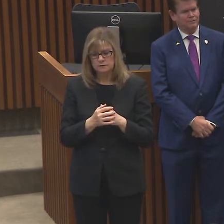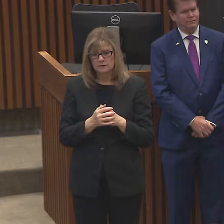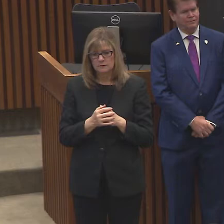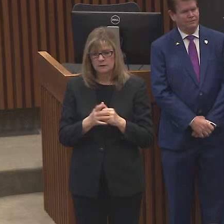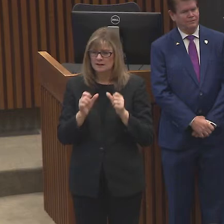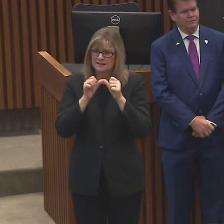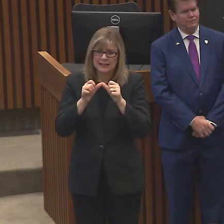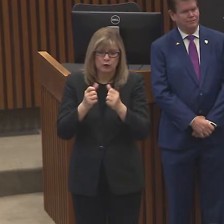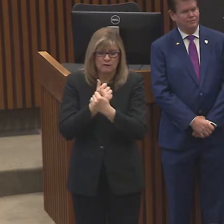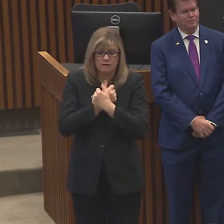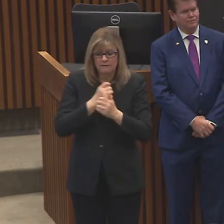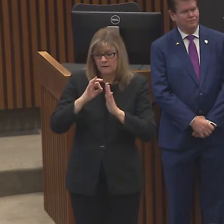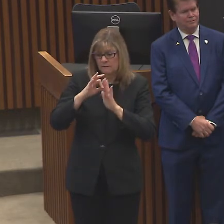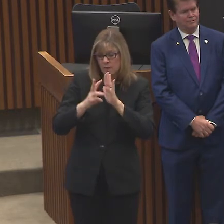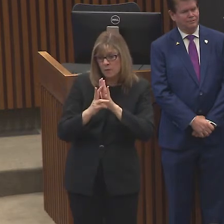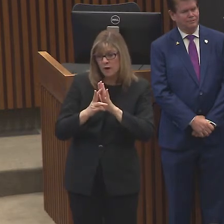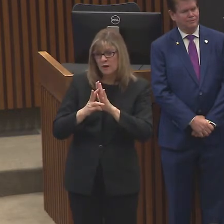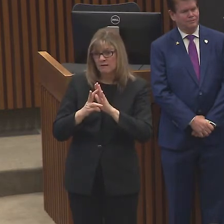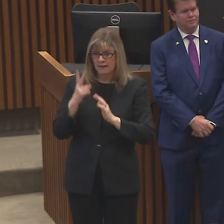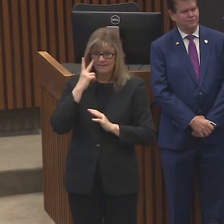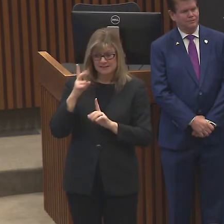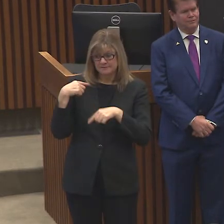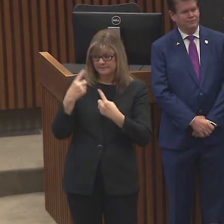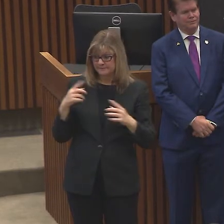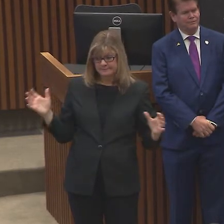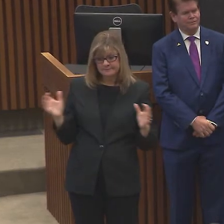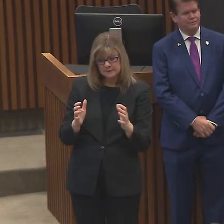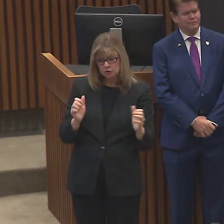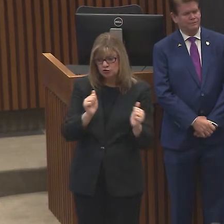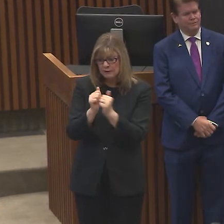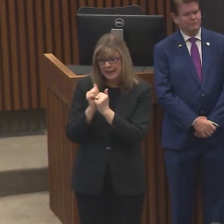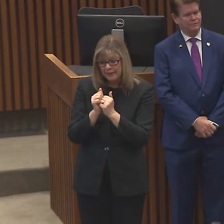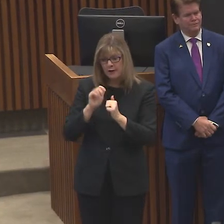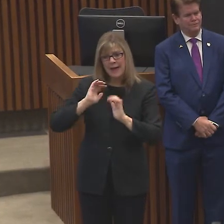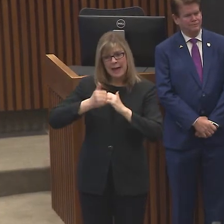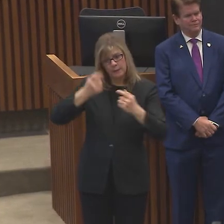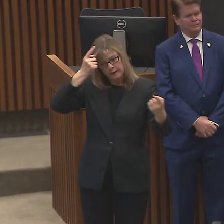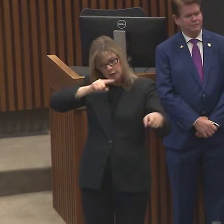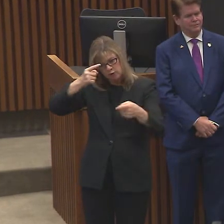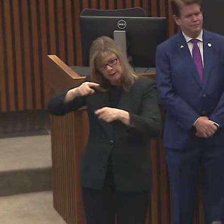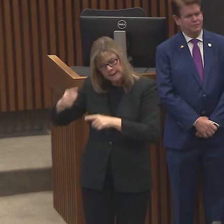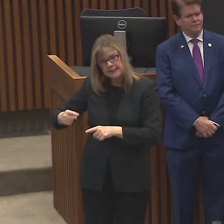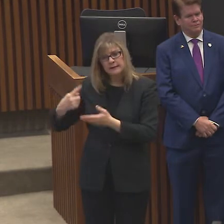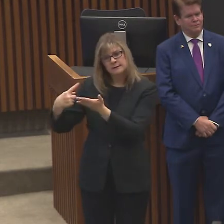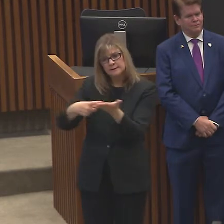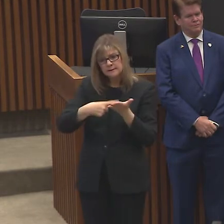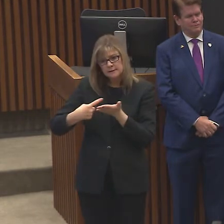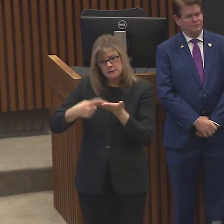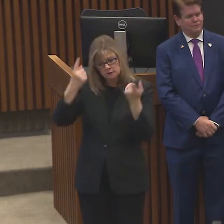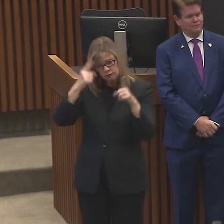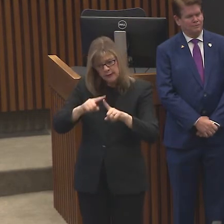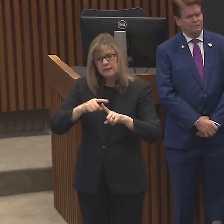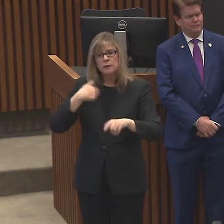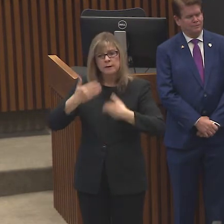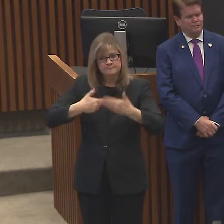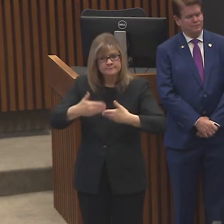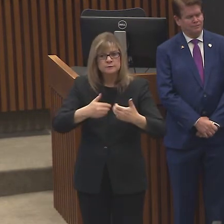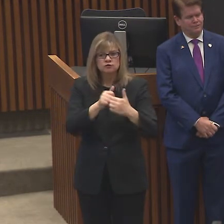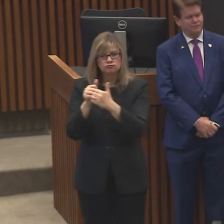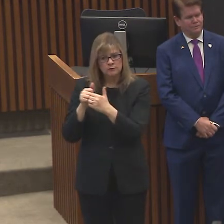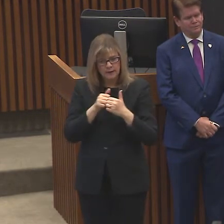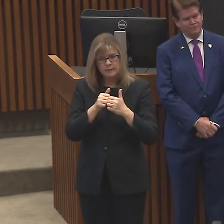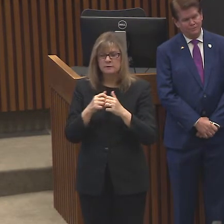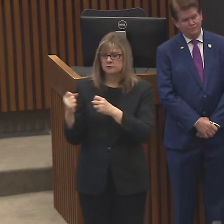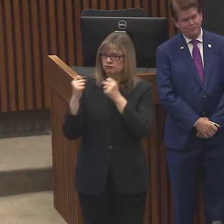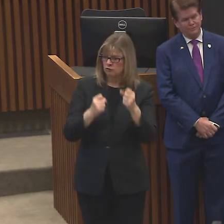of Fort Worth and the way we come together. And I've seen that in the health system leaders and how all of us are working together and all those who who lead health systems. I don't have a